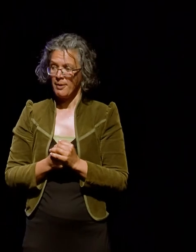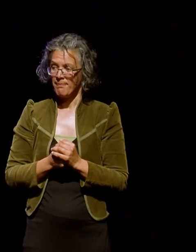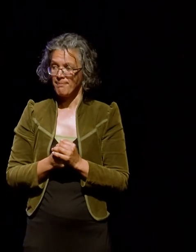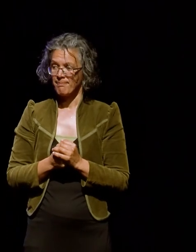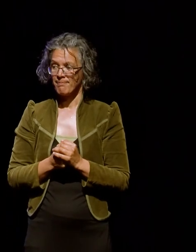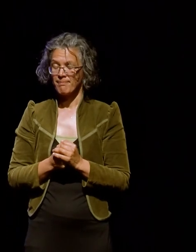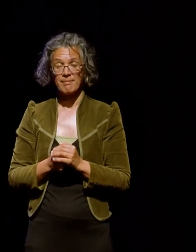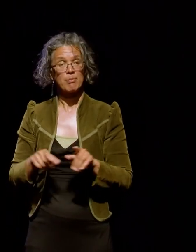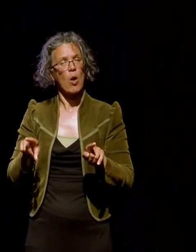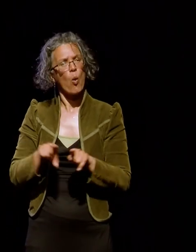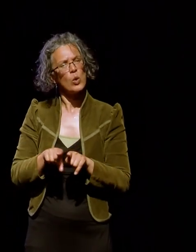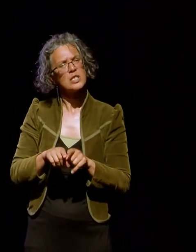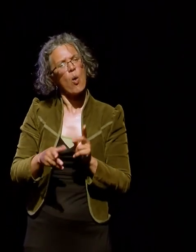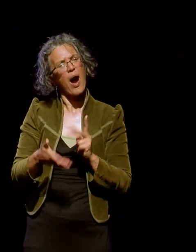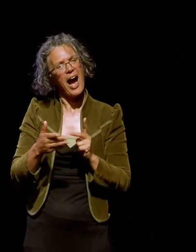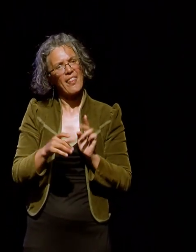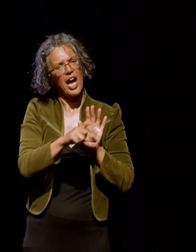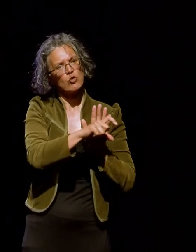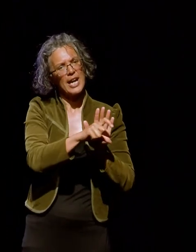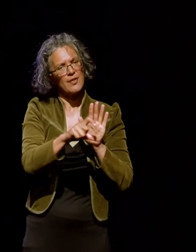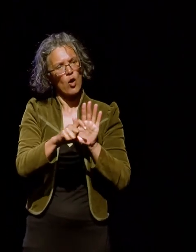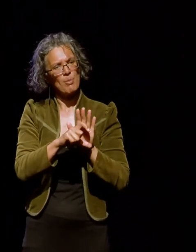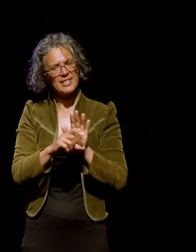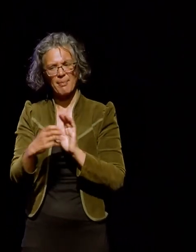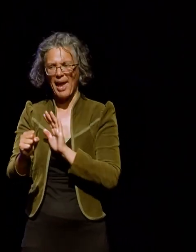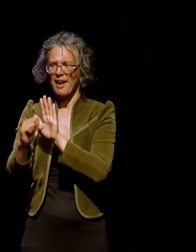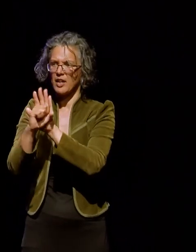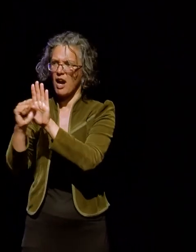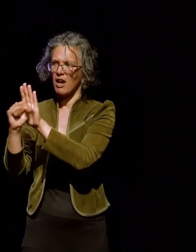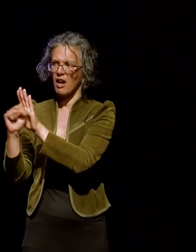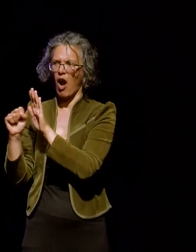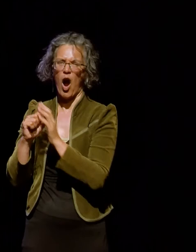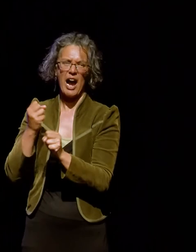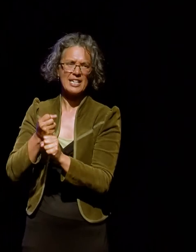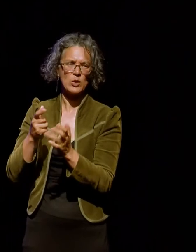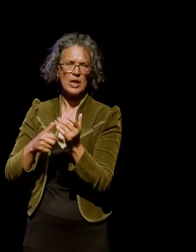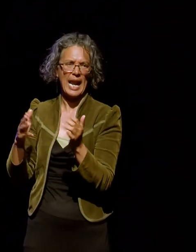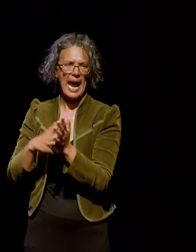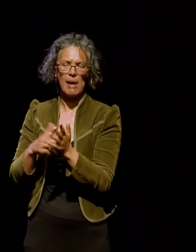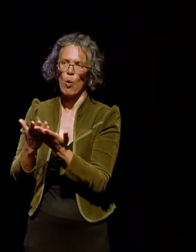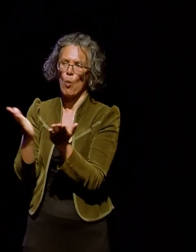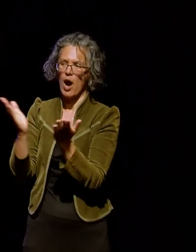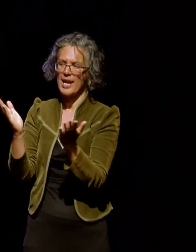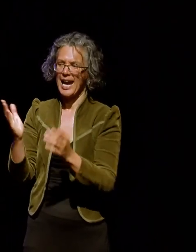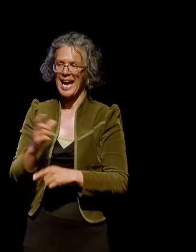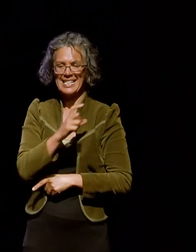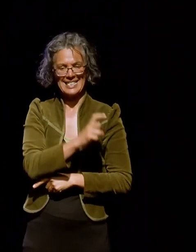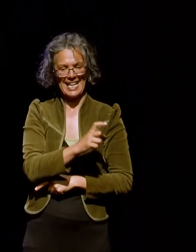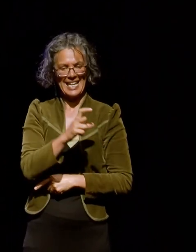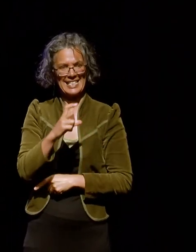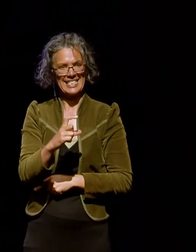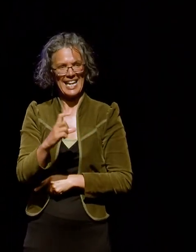There are also a couple of other Creative Commons icons that you might see out there in the Glam sector, or wider, and they include the CC0 mark.